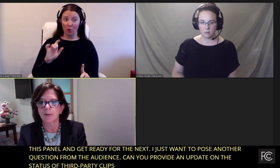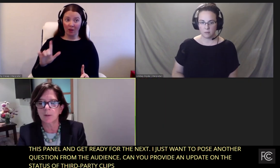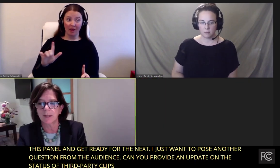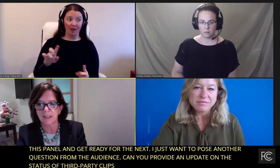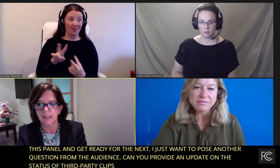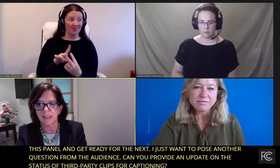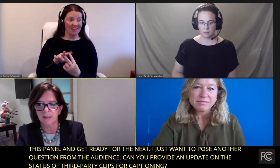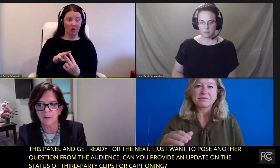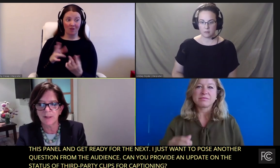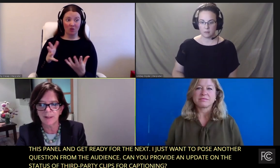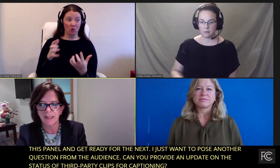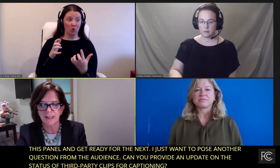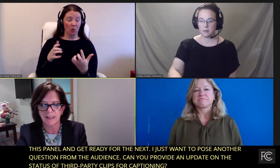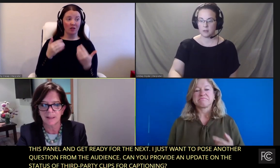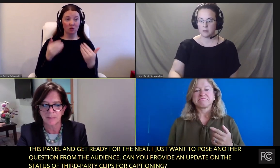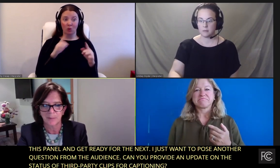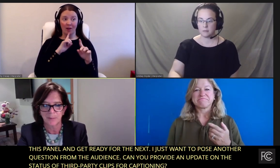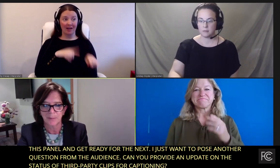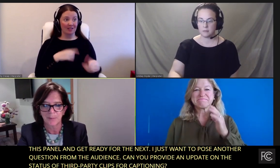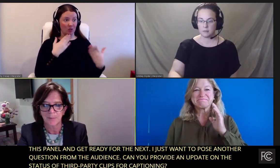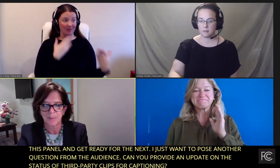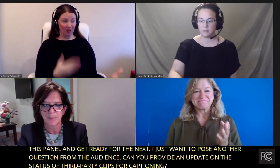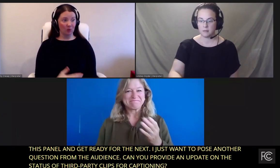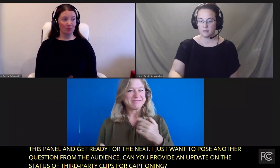either one of you wants to take this one. Thanks.